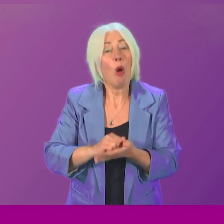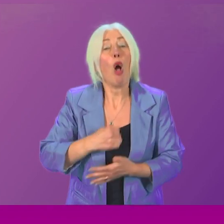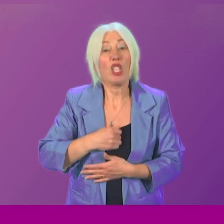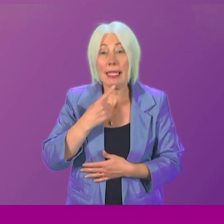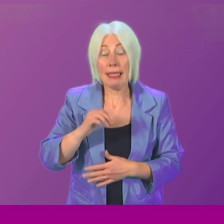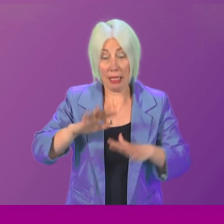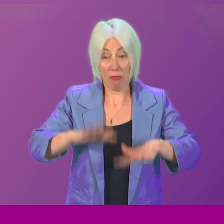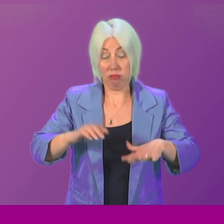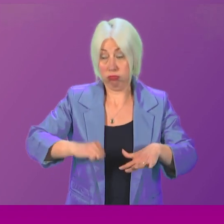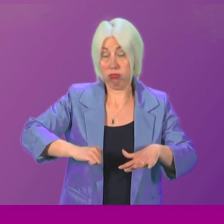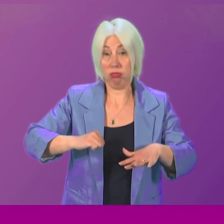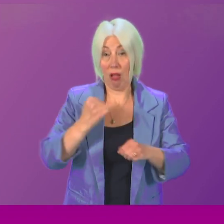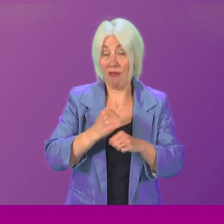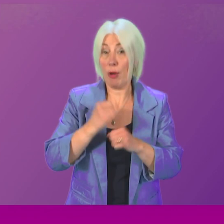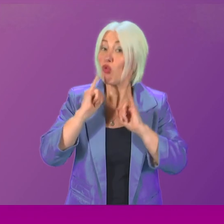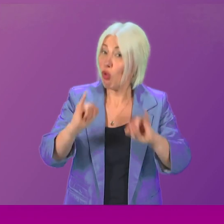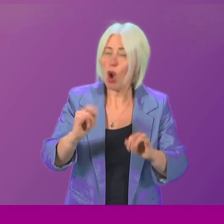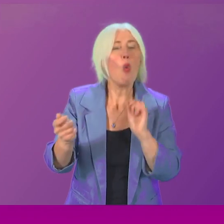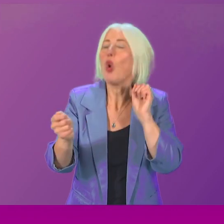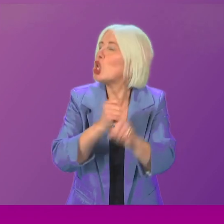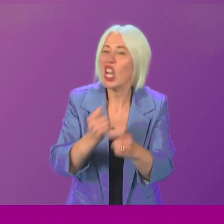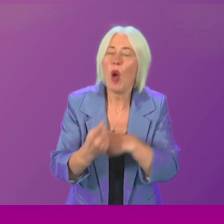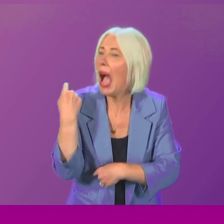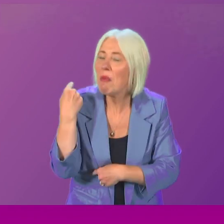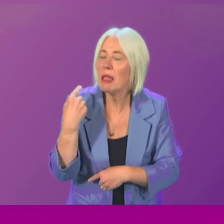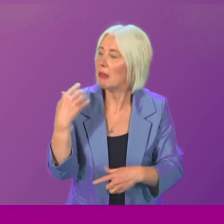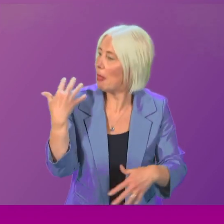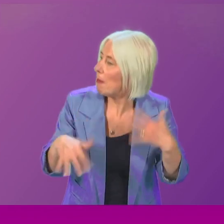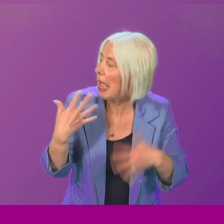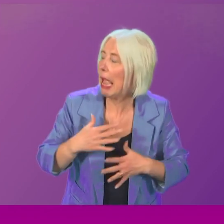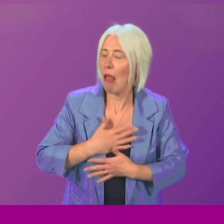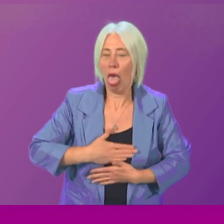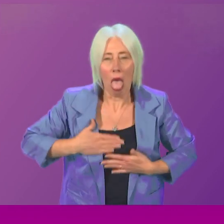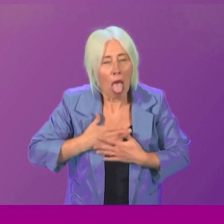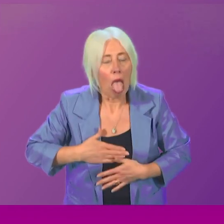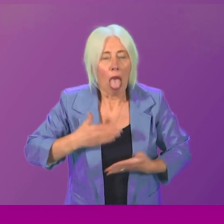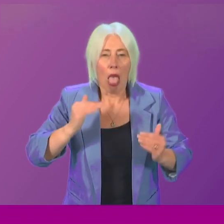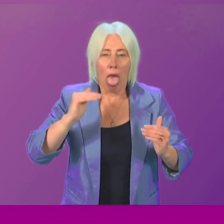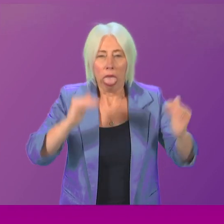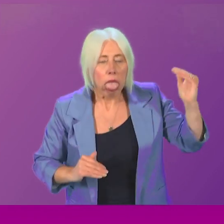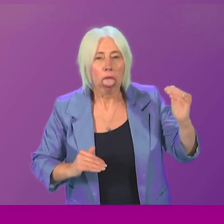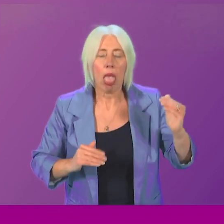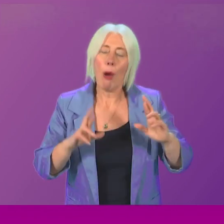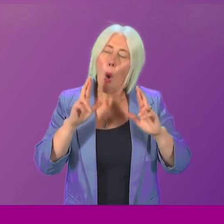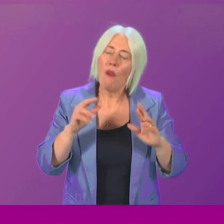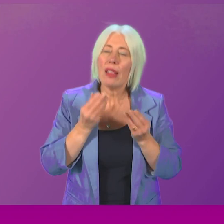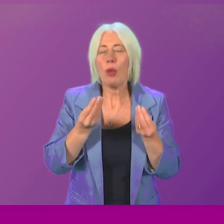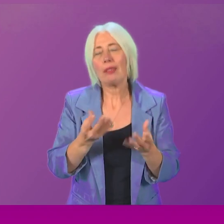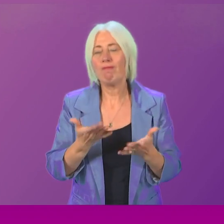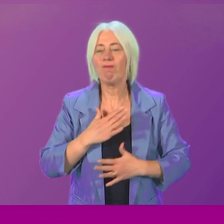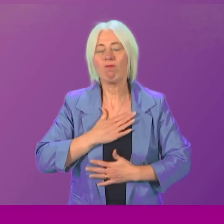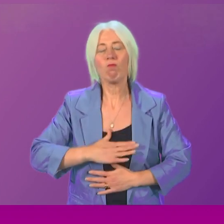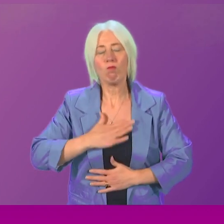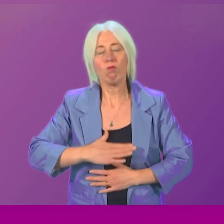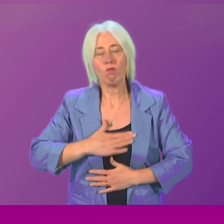was wrong and it won't change what's happened, the pain or the hurt or the injustice, but I do hope it brings some comfort. Does the